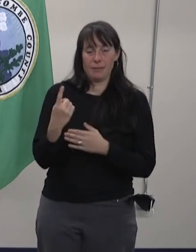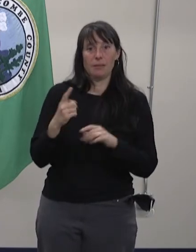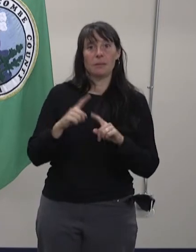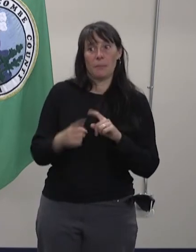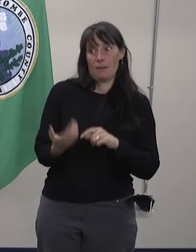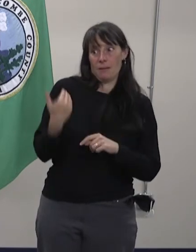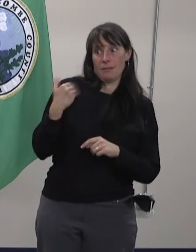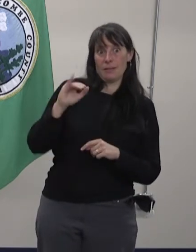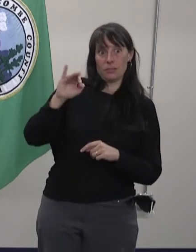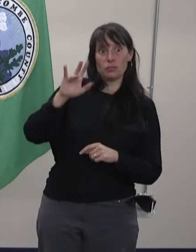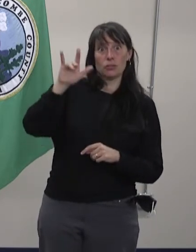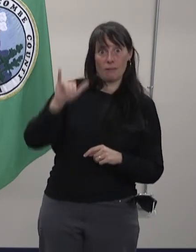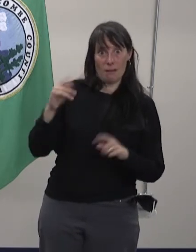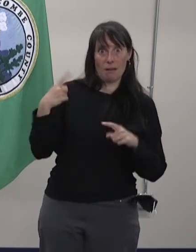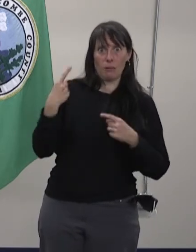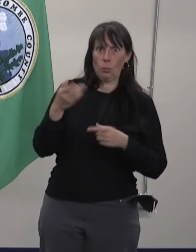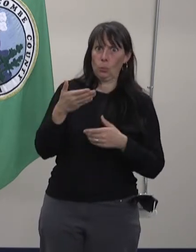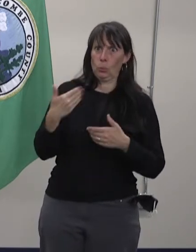back in July.